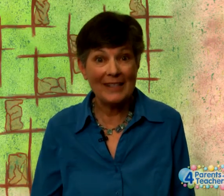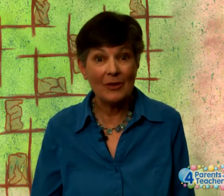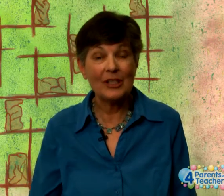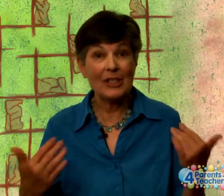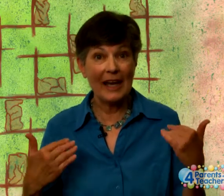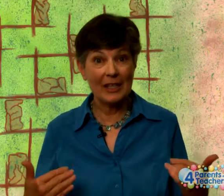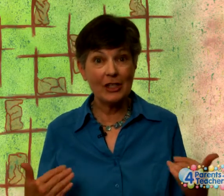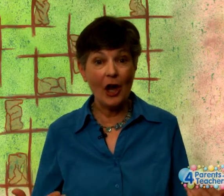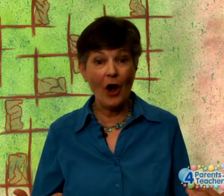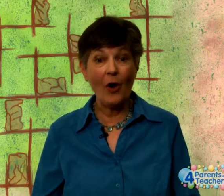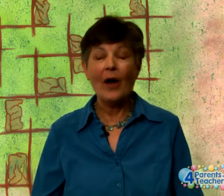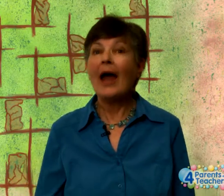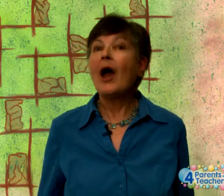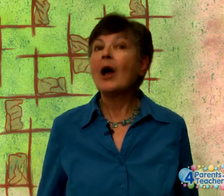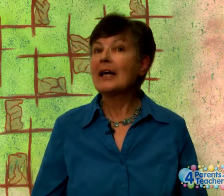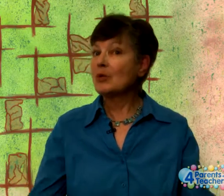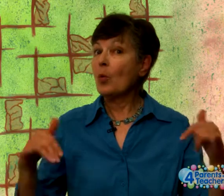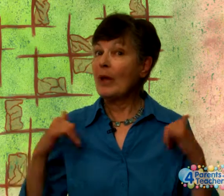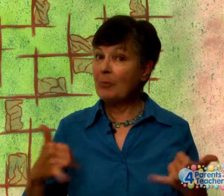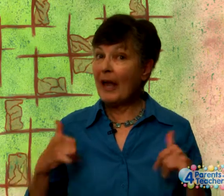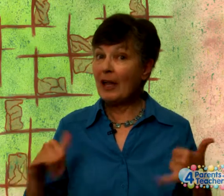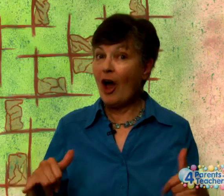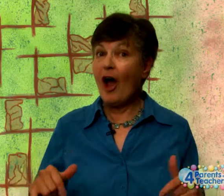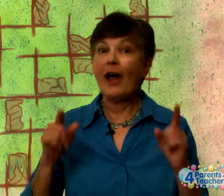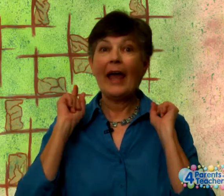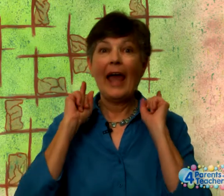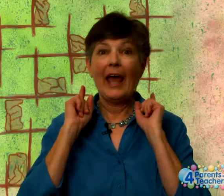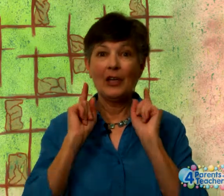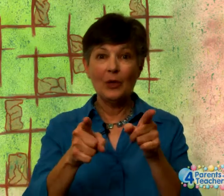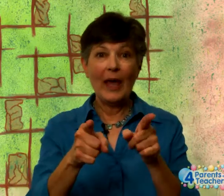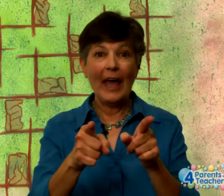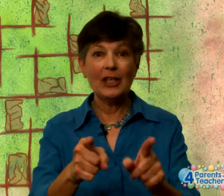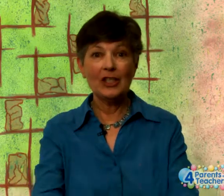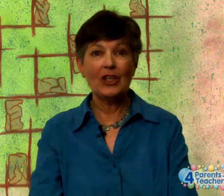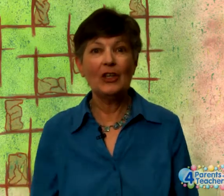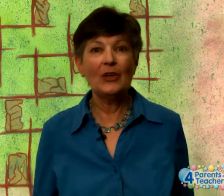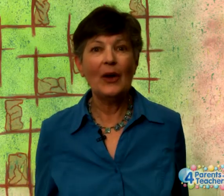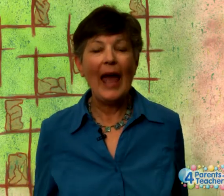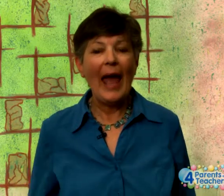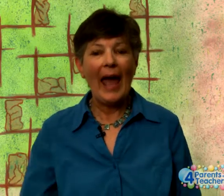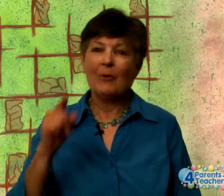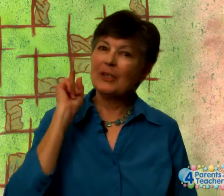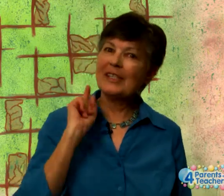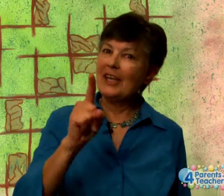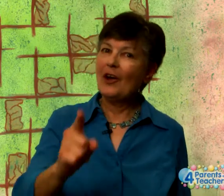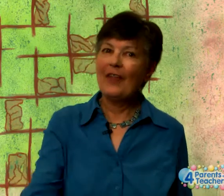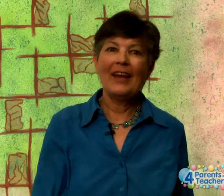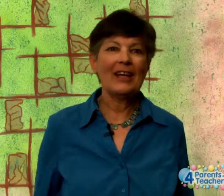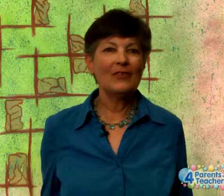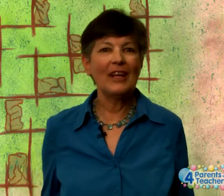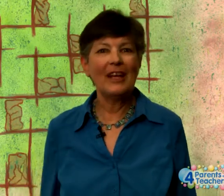So just let us know. Because we play along. And you can too. And we'll see you on the next video.